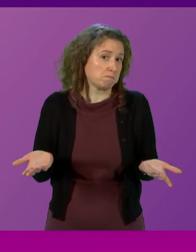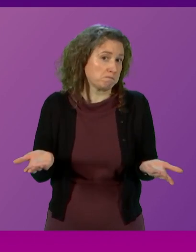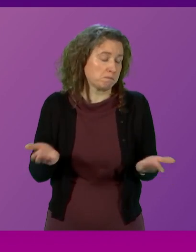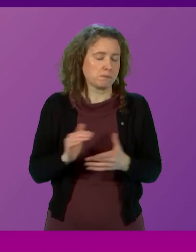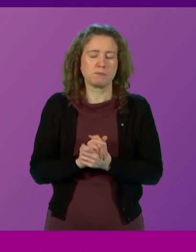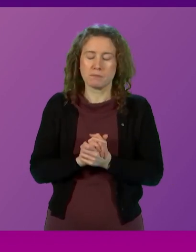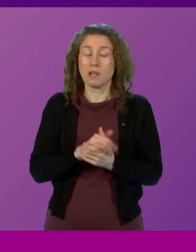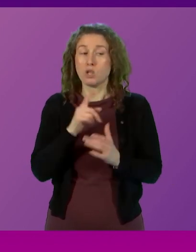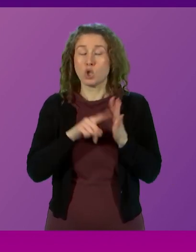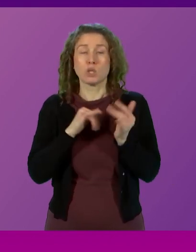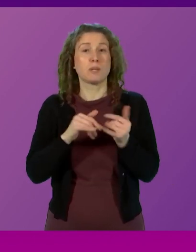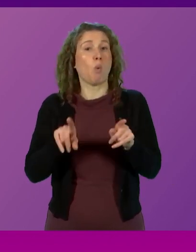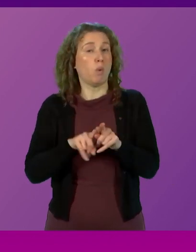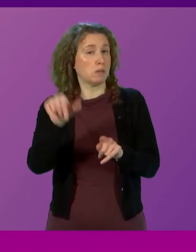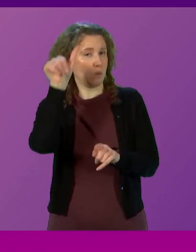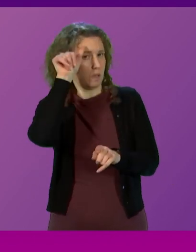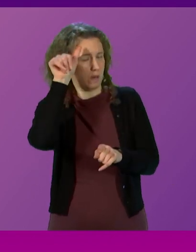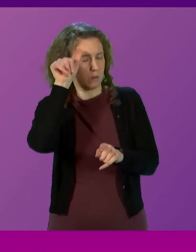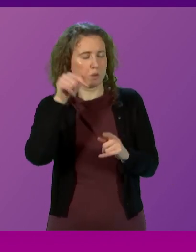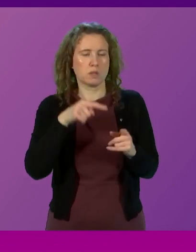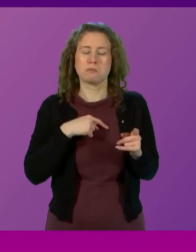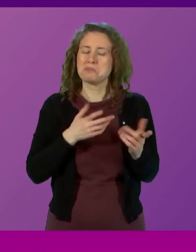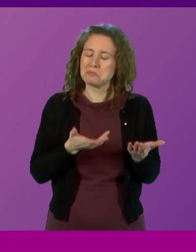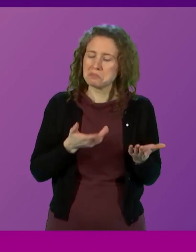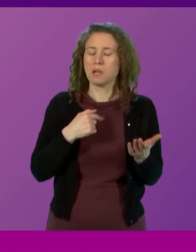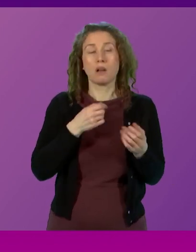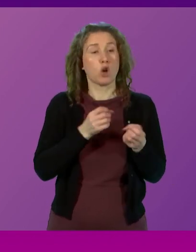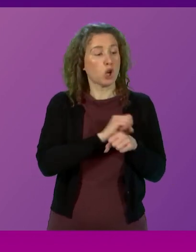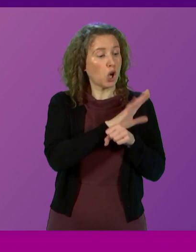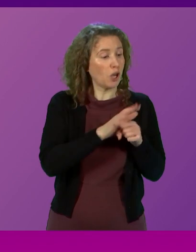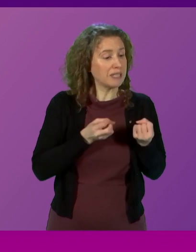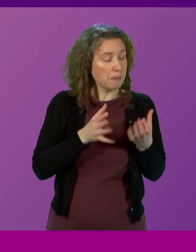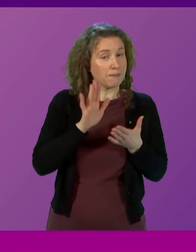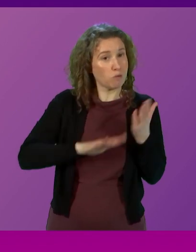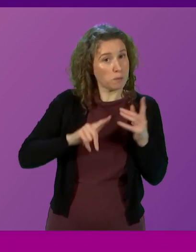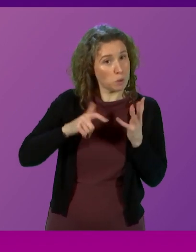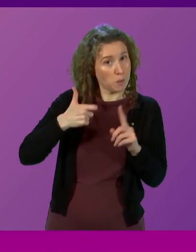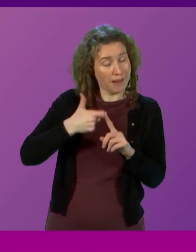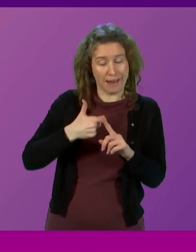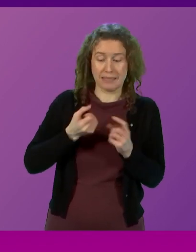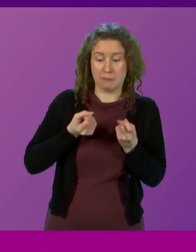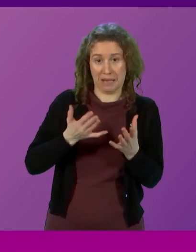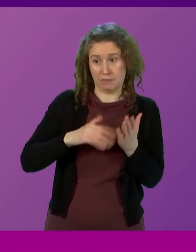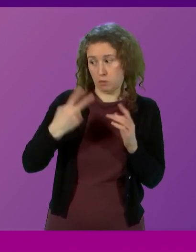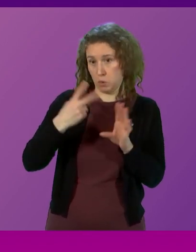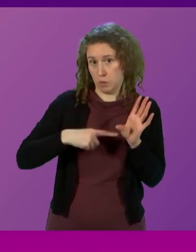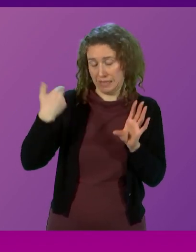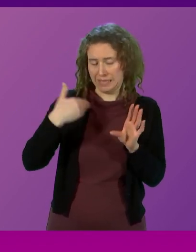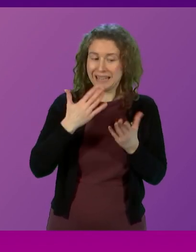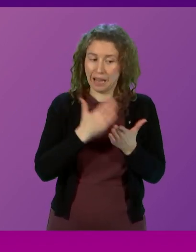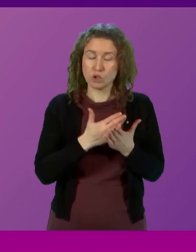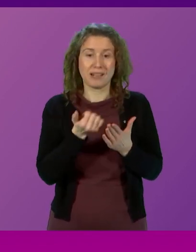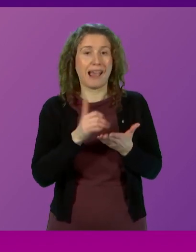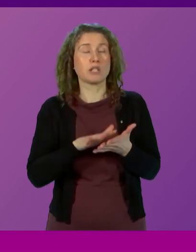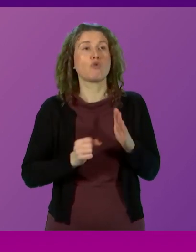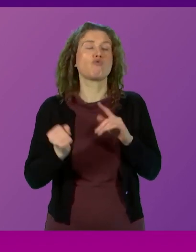And he knows too that discounting all the additional COVID spend from the UK Government in the previous two years, he had a record